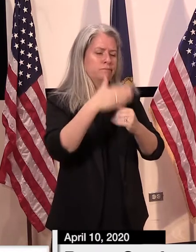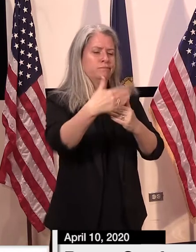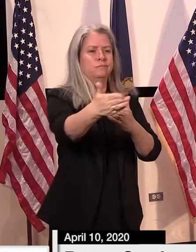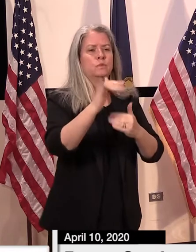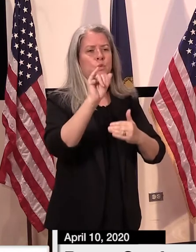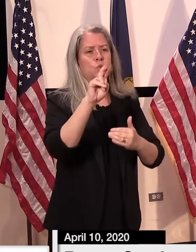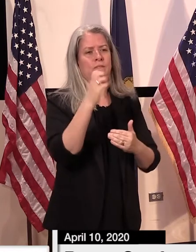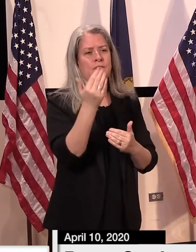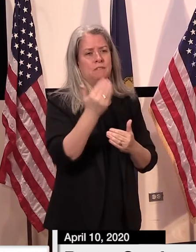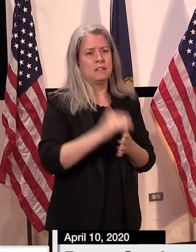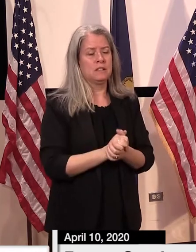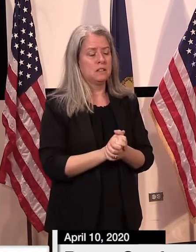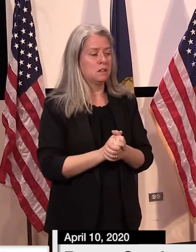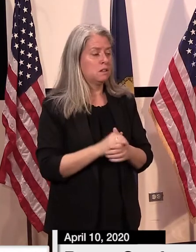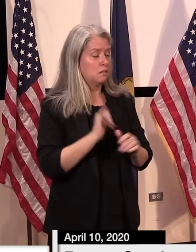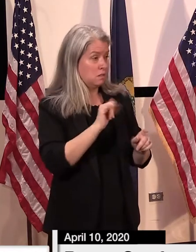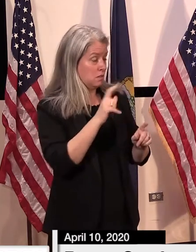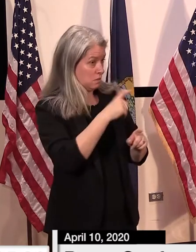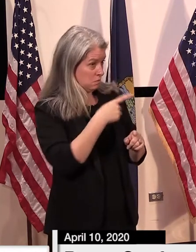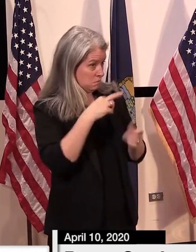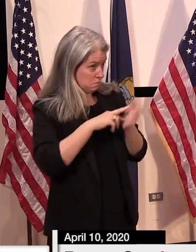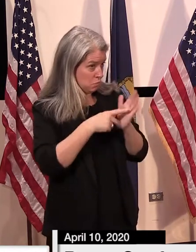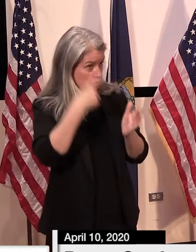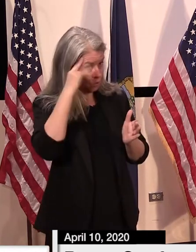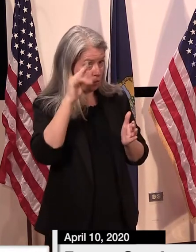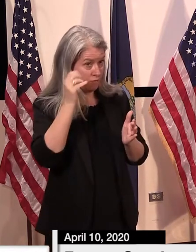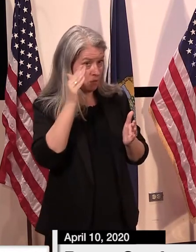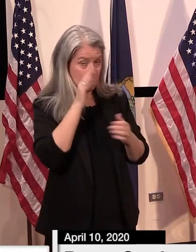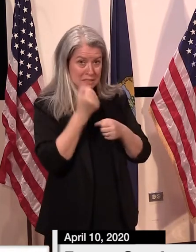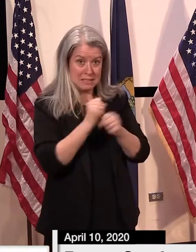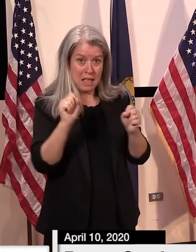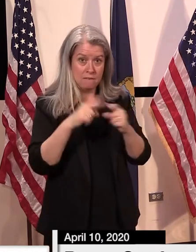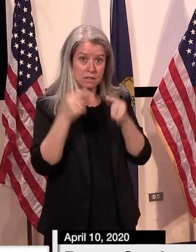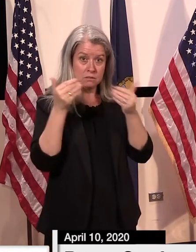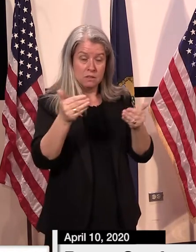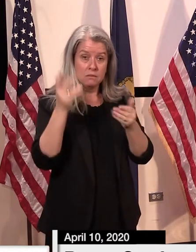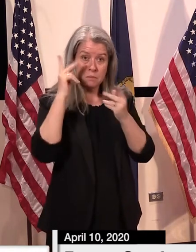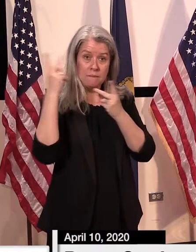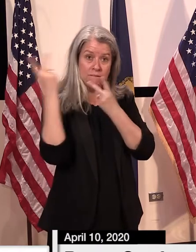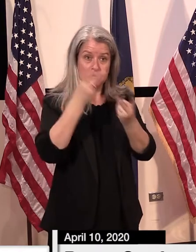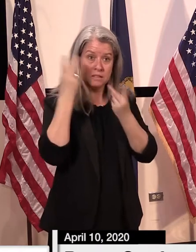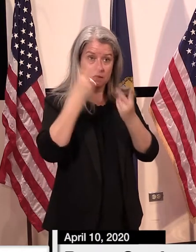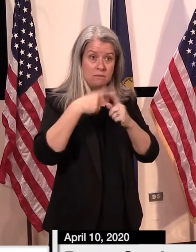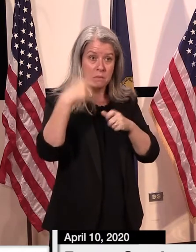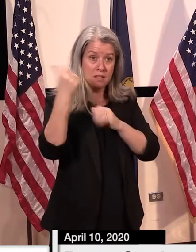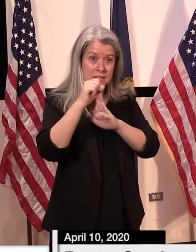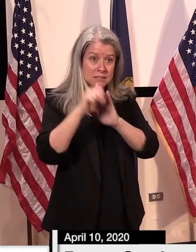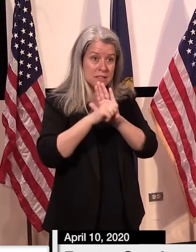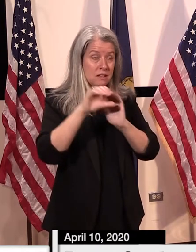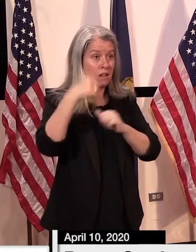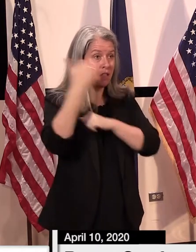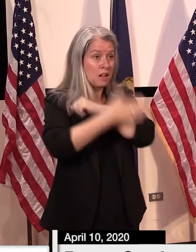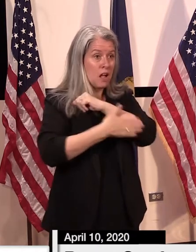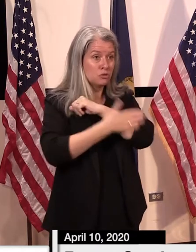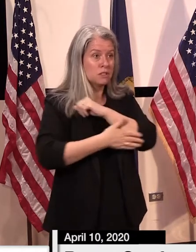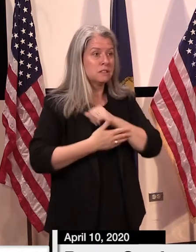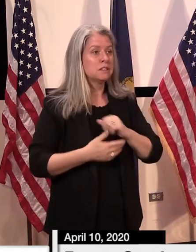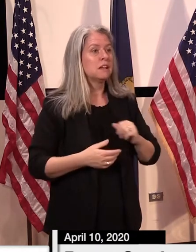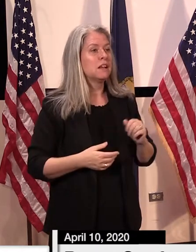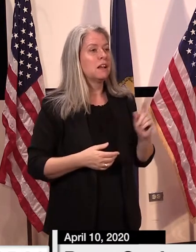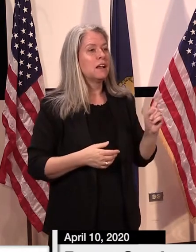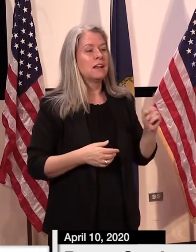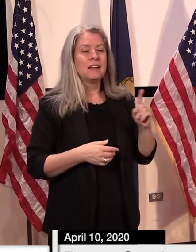So you think that by June 15th it'll be safe to have visitors from other states and countries? Again,